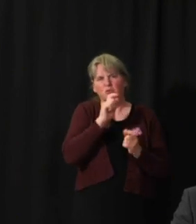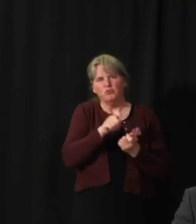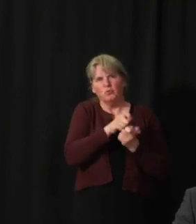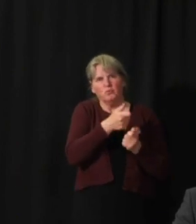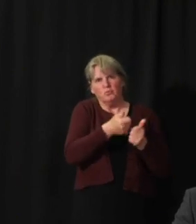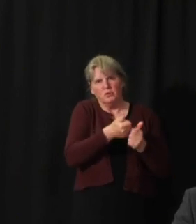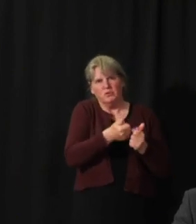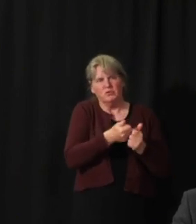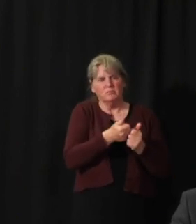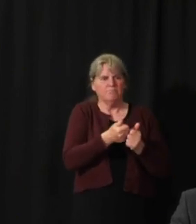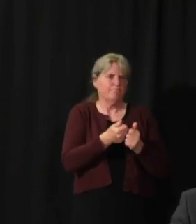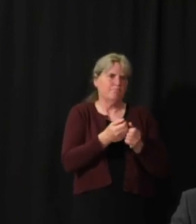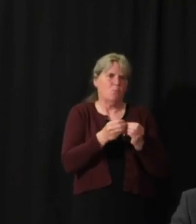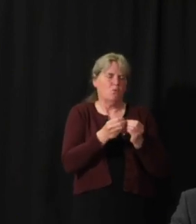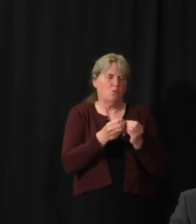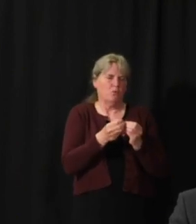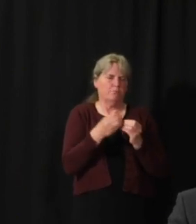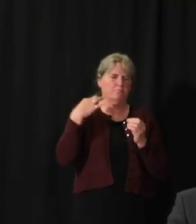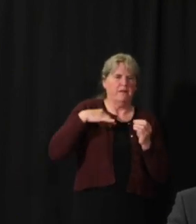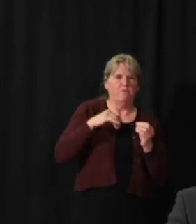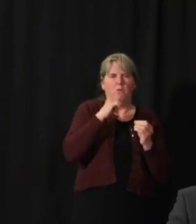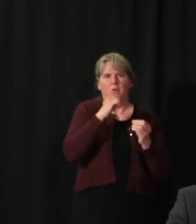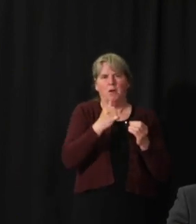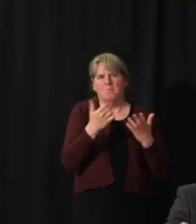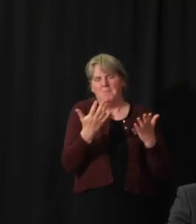which, of course, would be of interest.